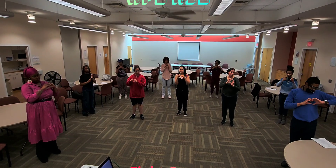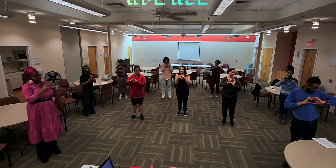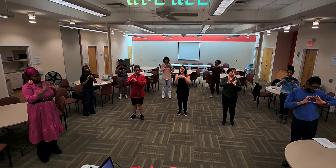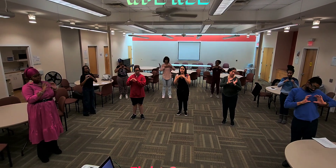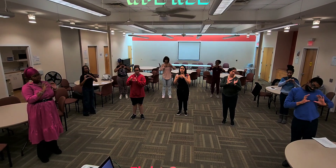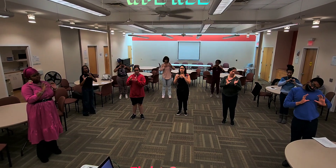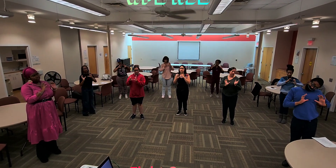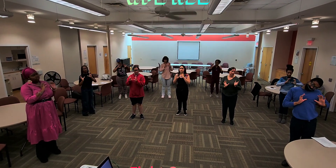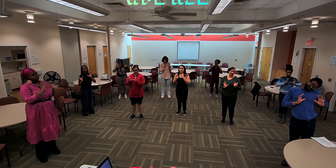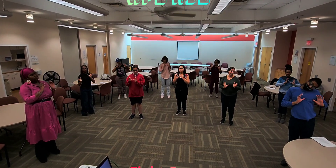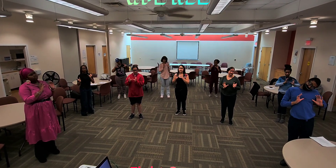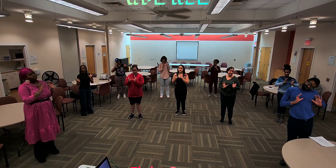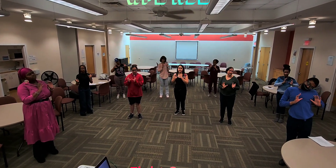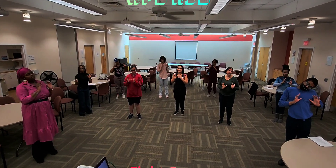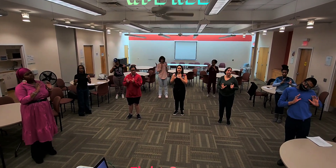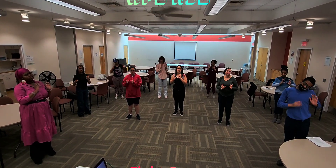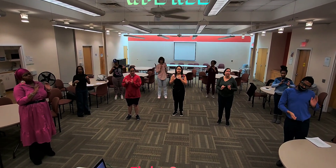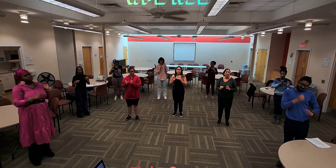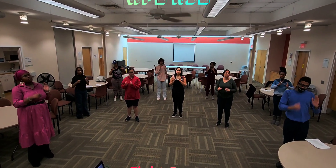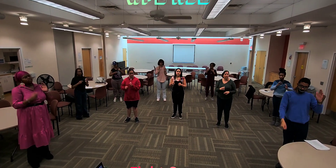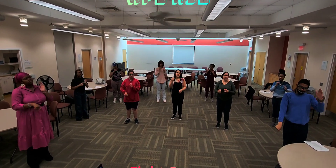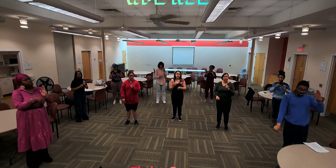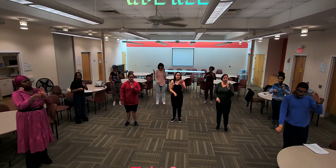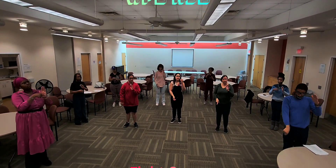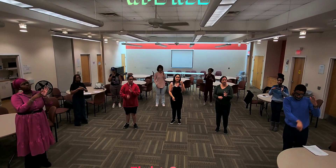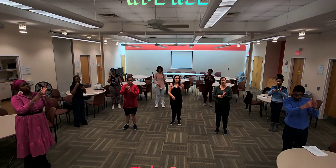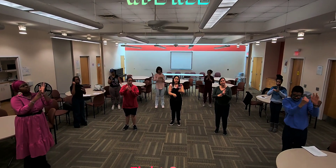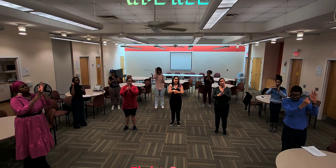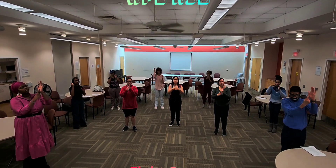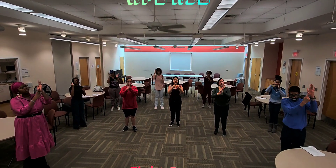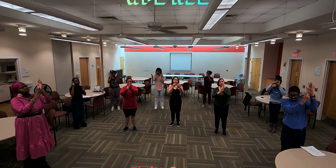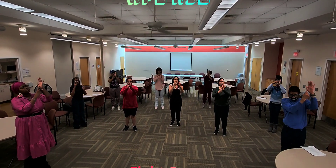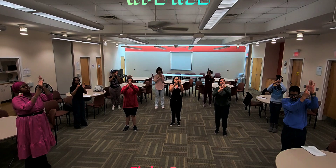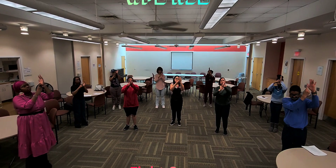open I might only have one match